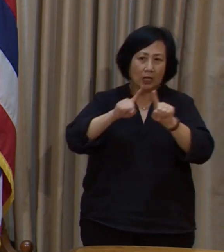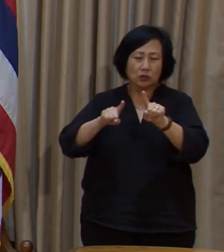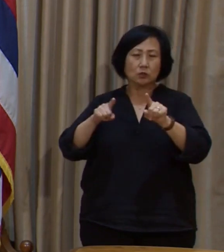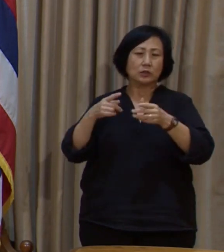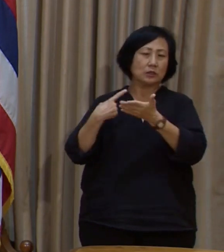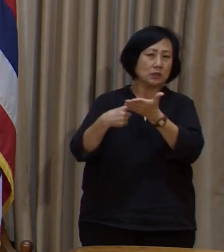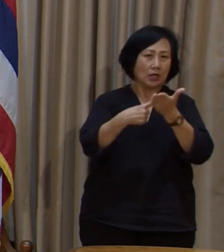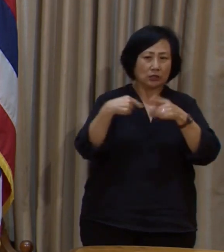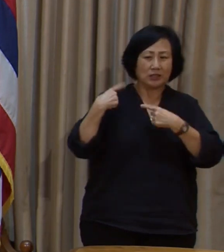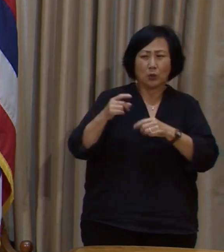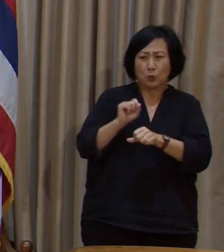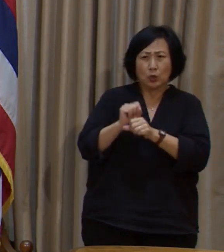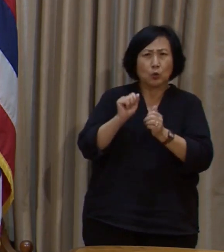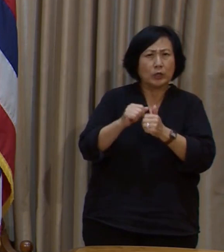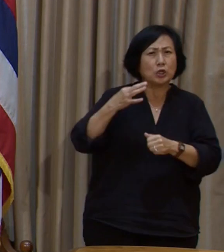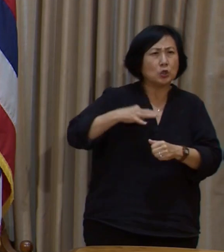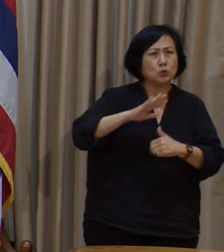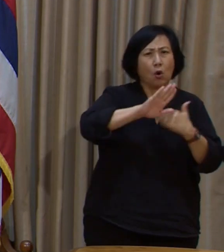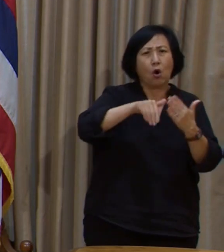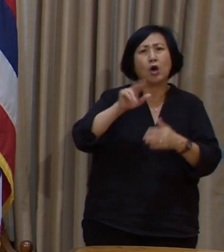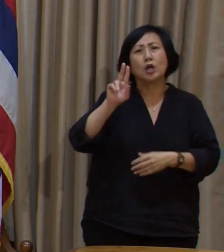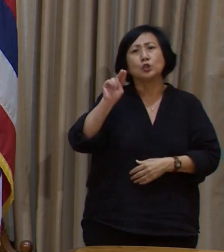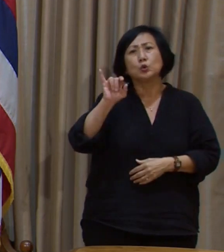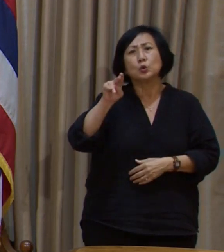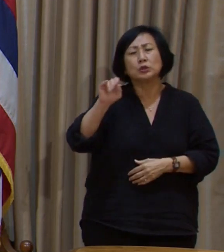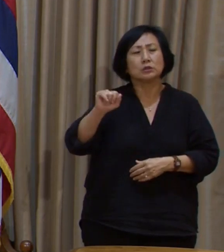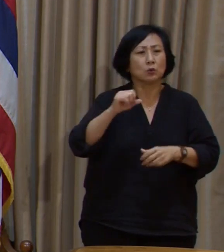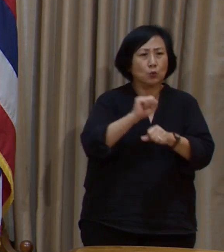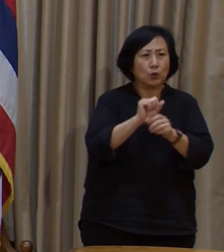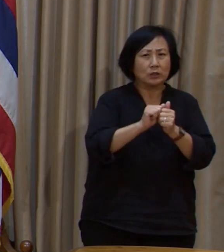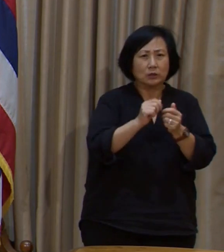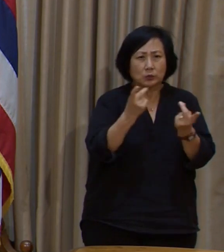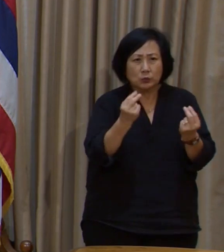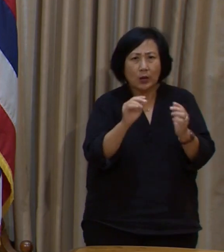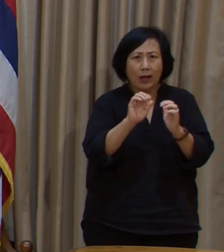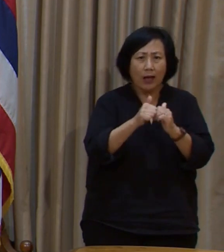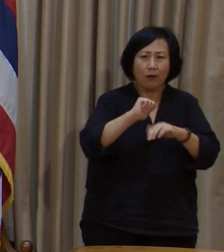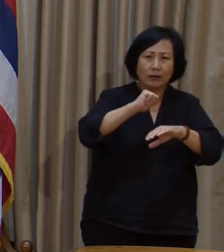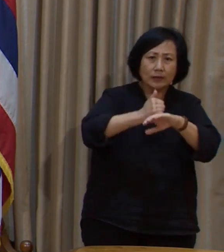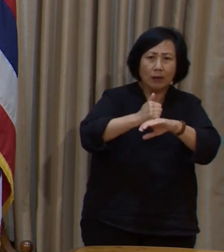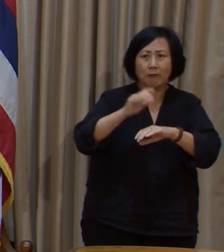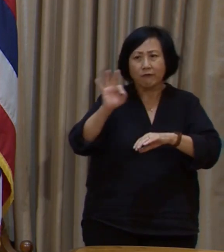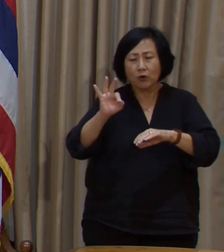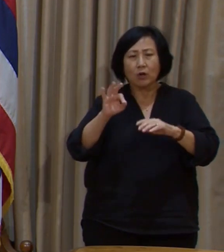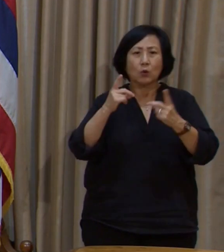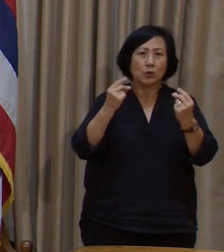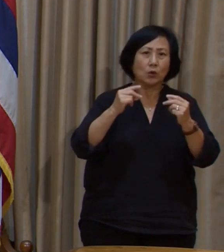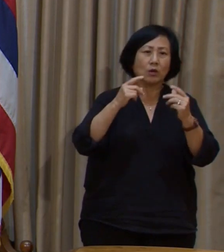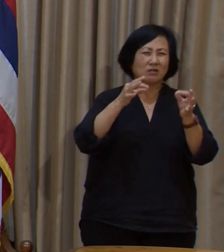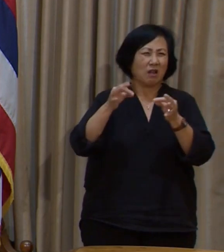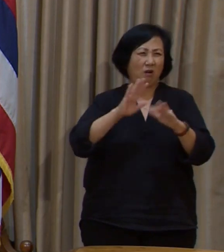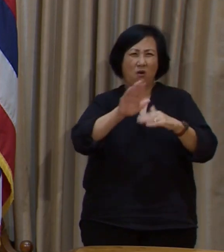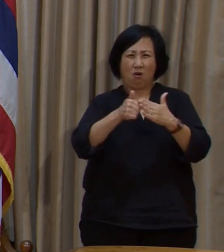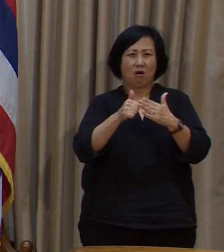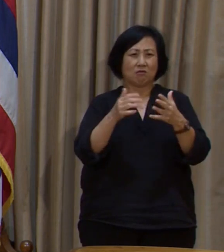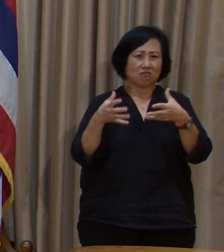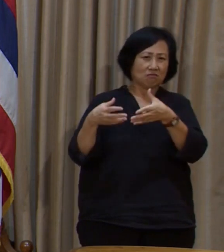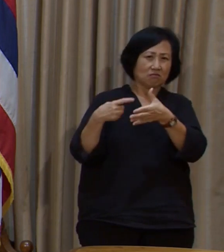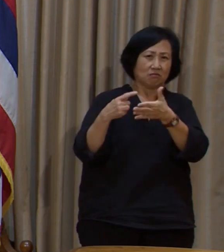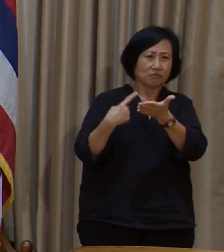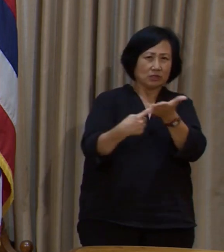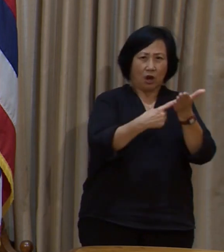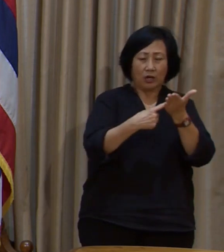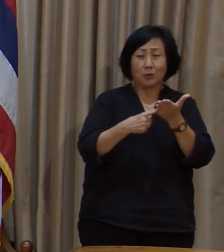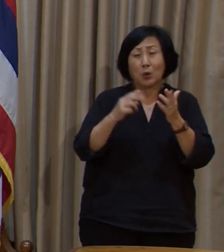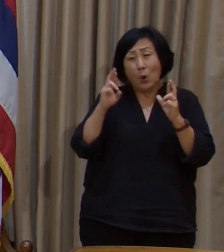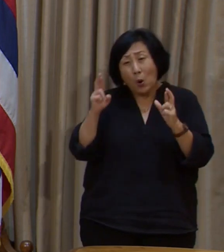We continue to work with them in good faith on the implementation of the furloughs. We hope that they will agree